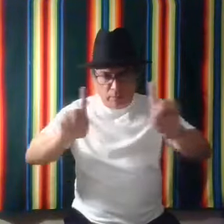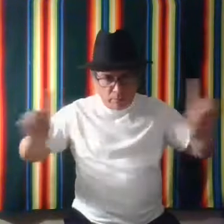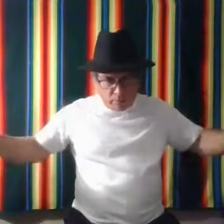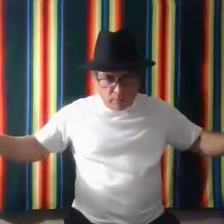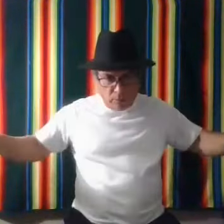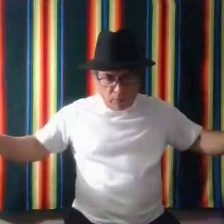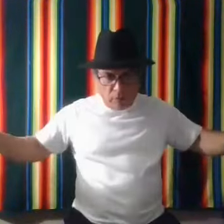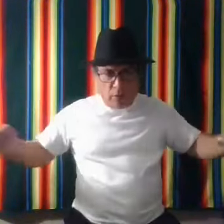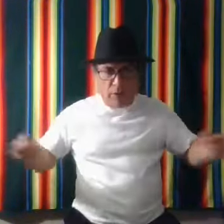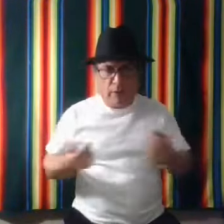Avoid.